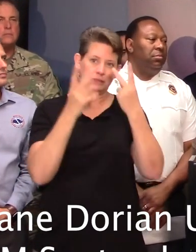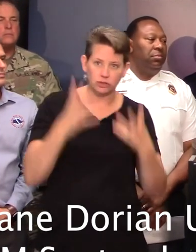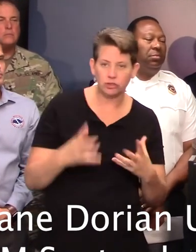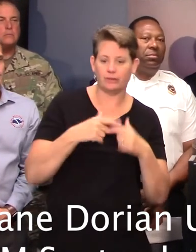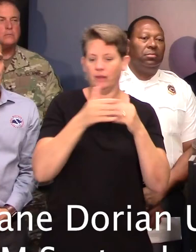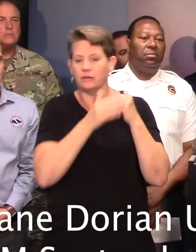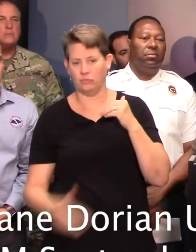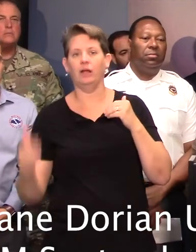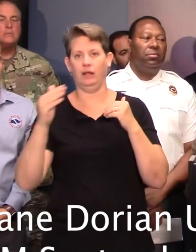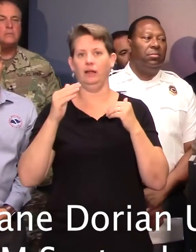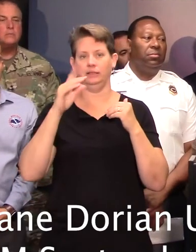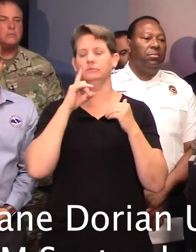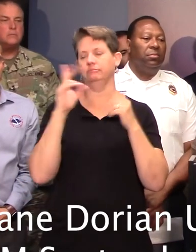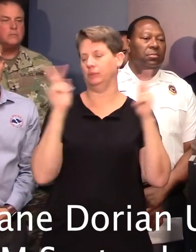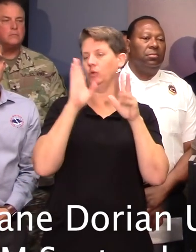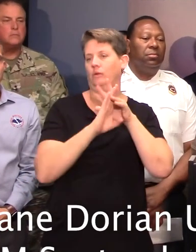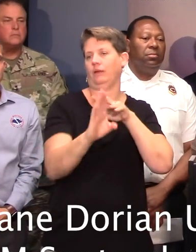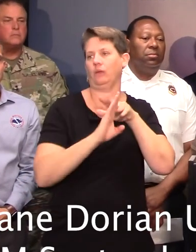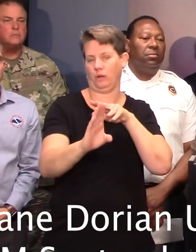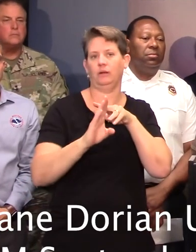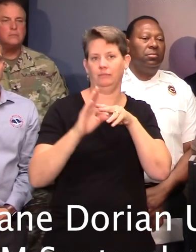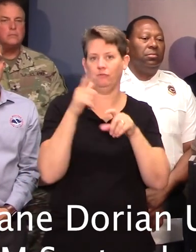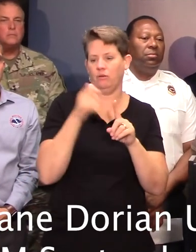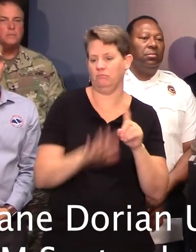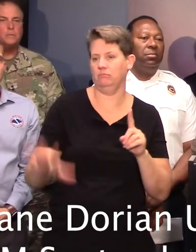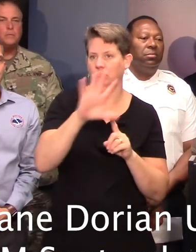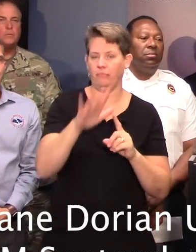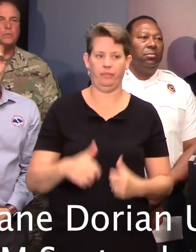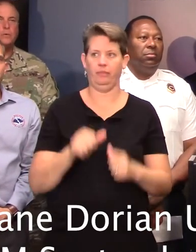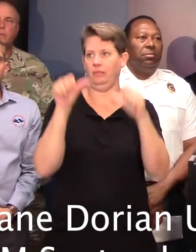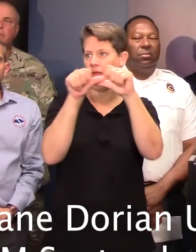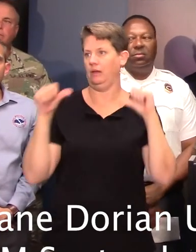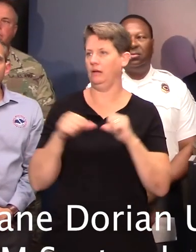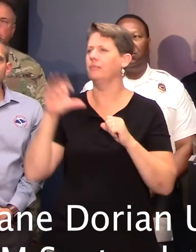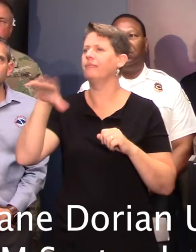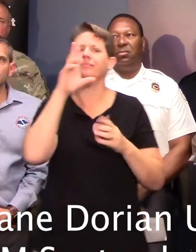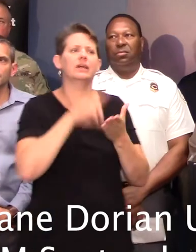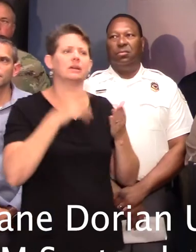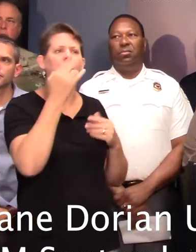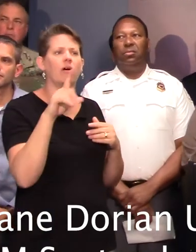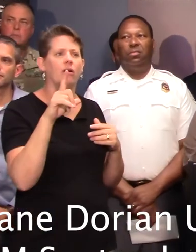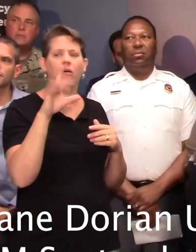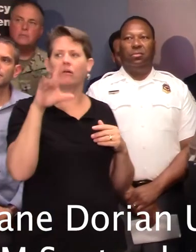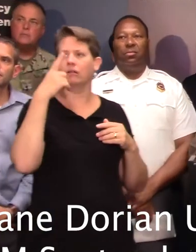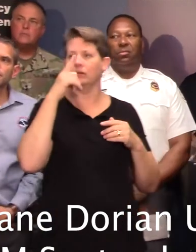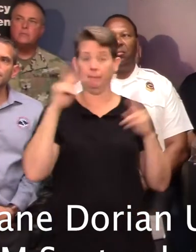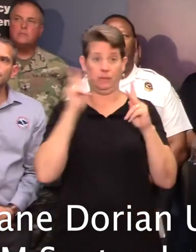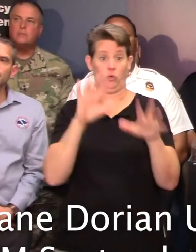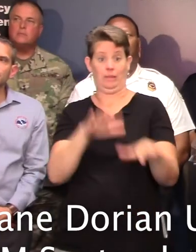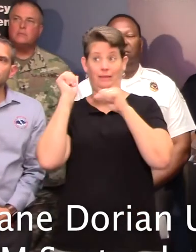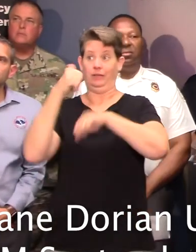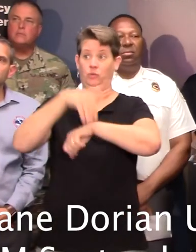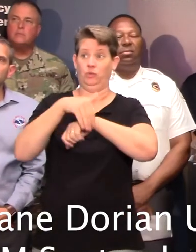is anticipated to be evacuees from the residential areas. Secretary Hall, can you talk about, for people planning to leave tonight,